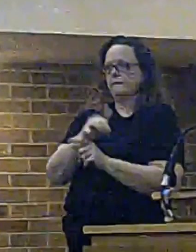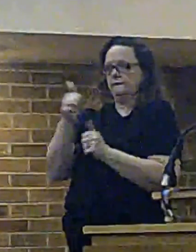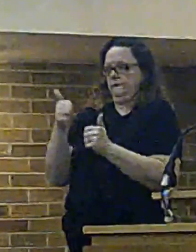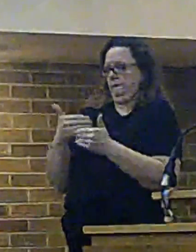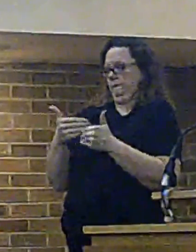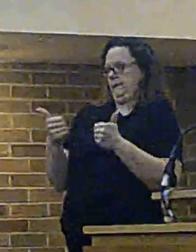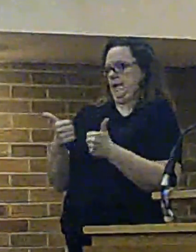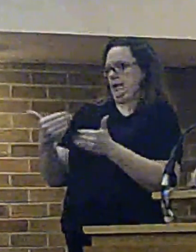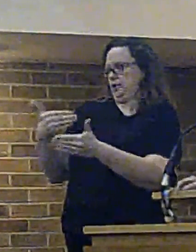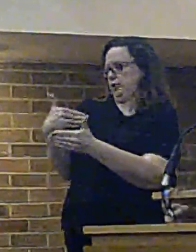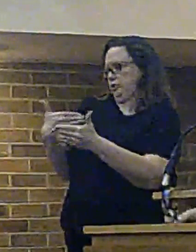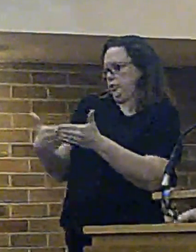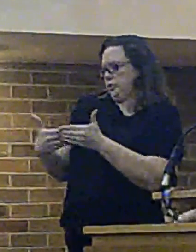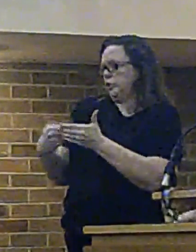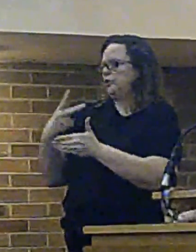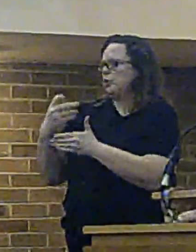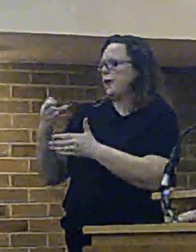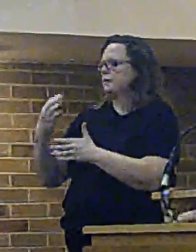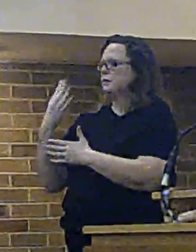Those standards of fire cover